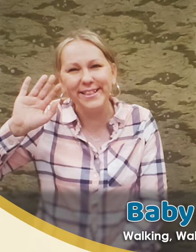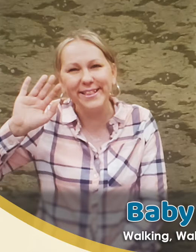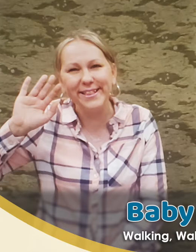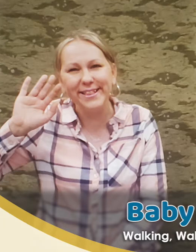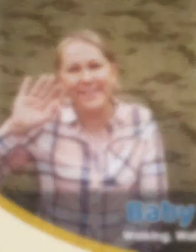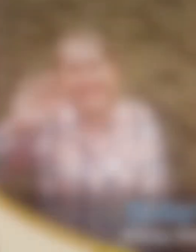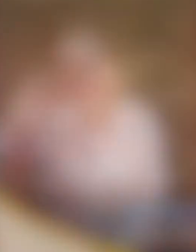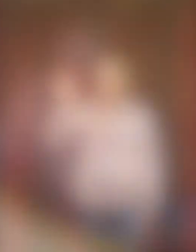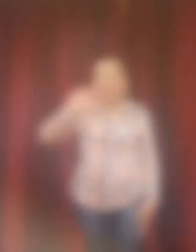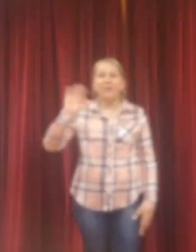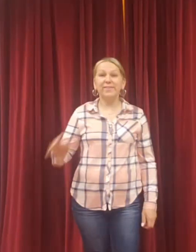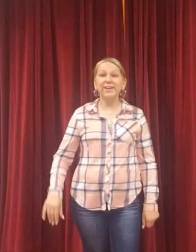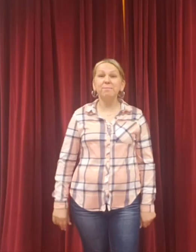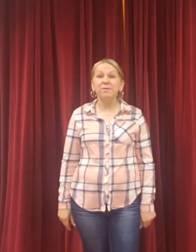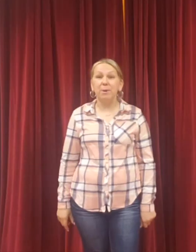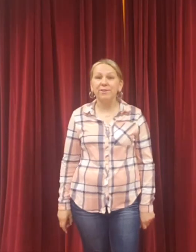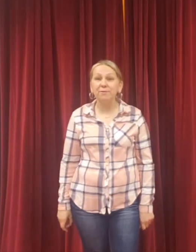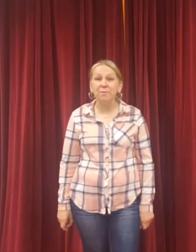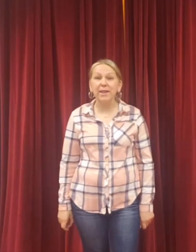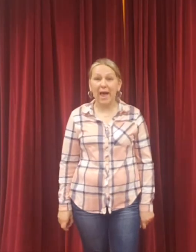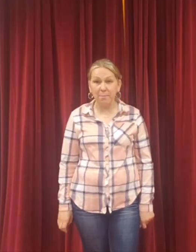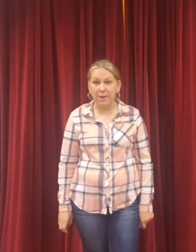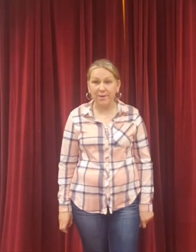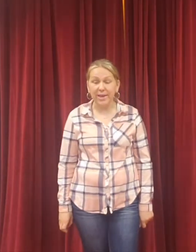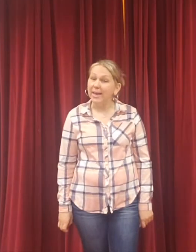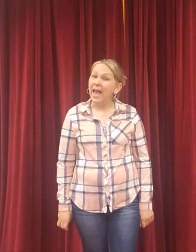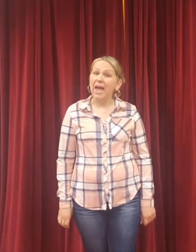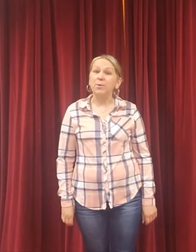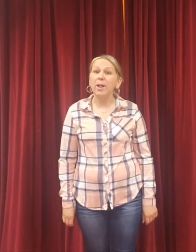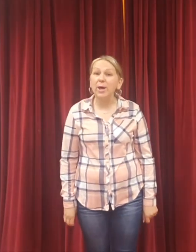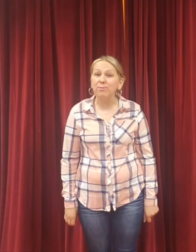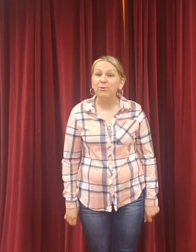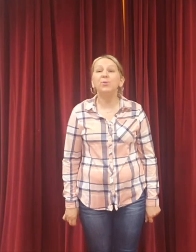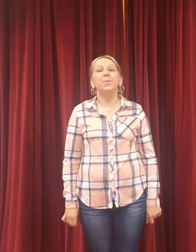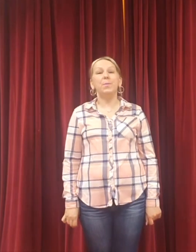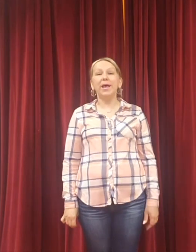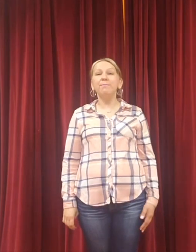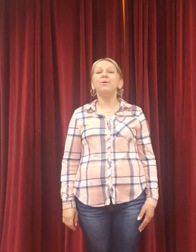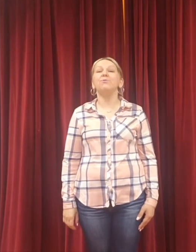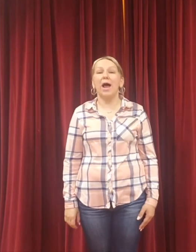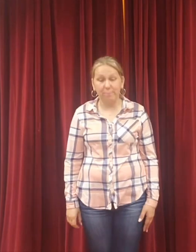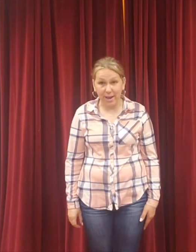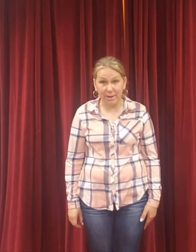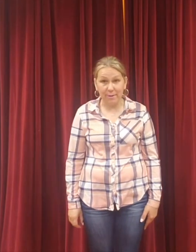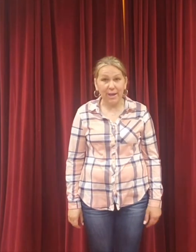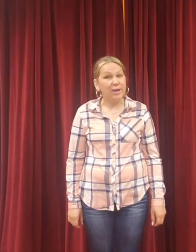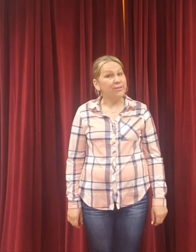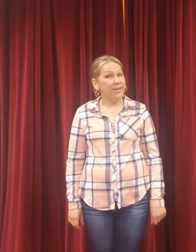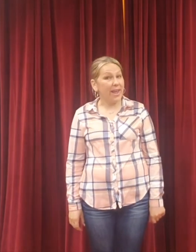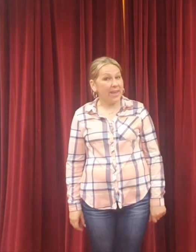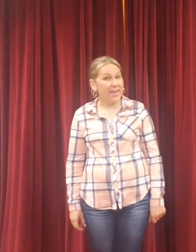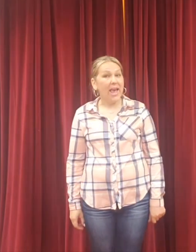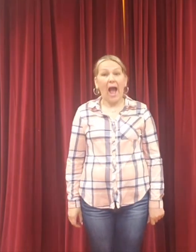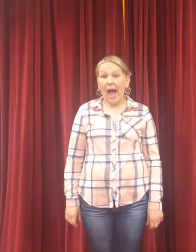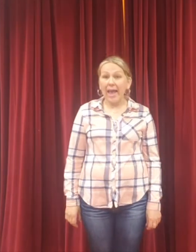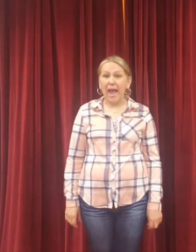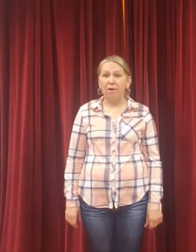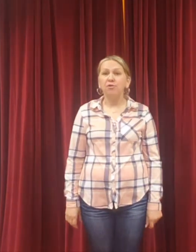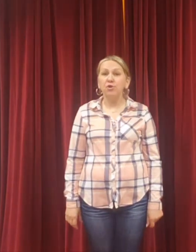Hi boys and girls, it's Miss Marta from the library, and welcome to Baby Rhyme Time. Today, I have two